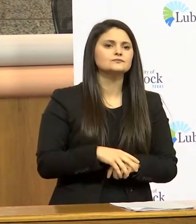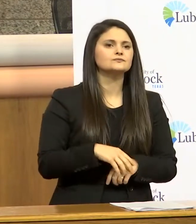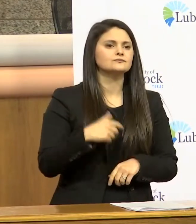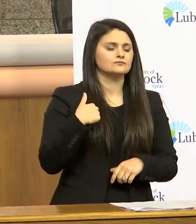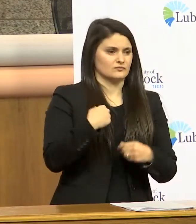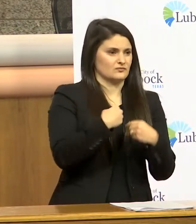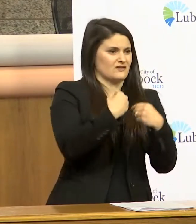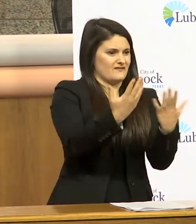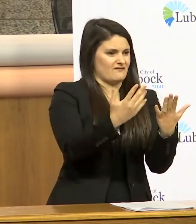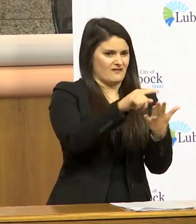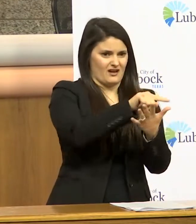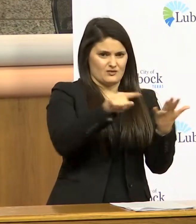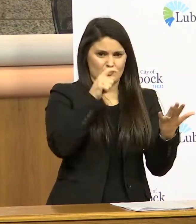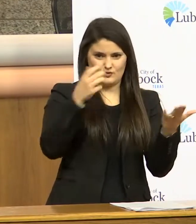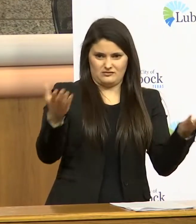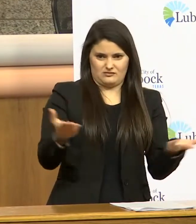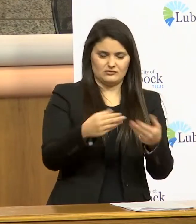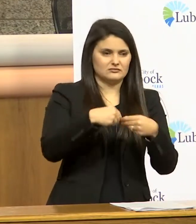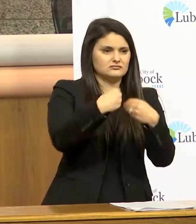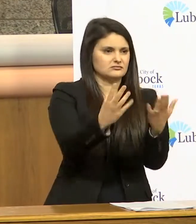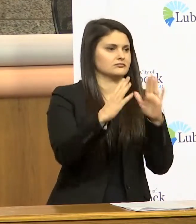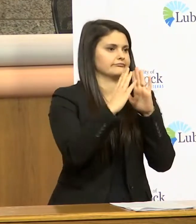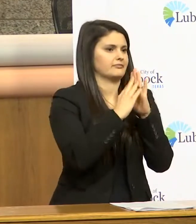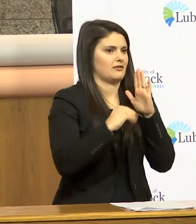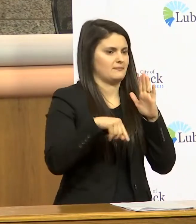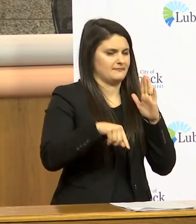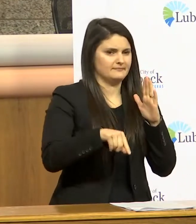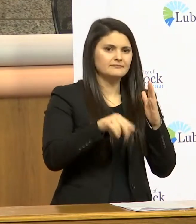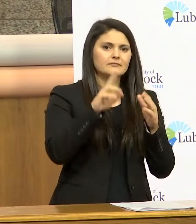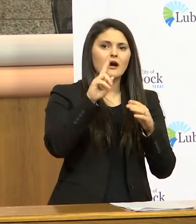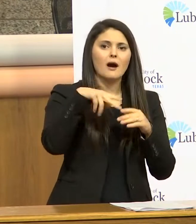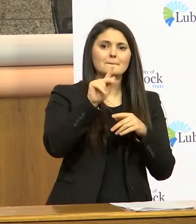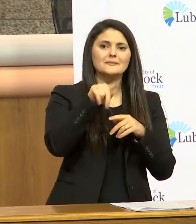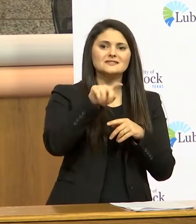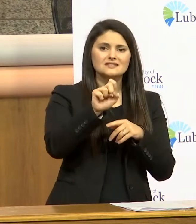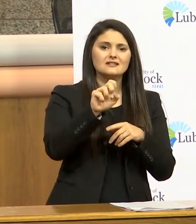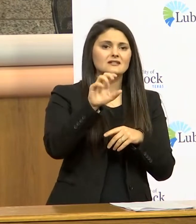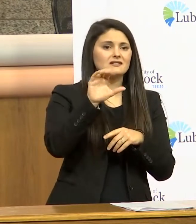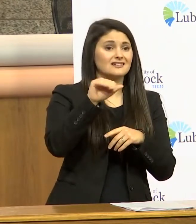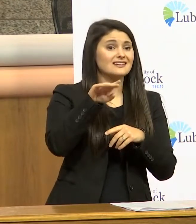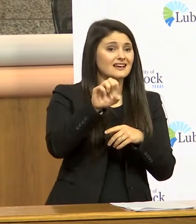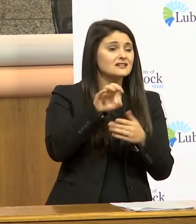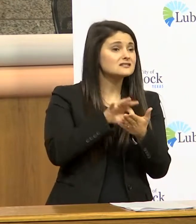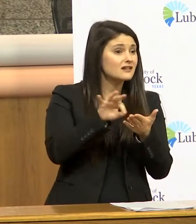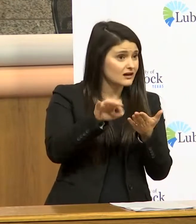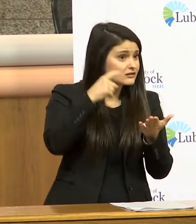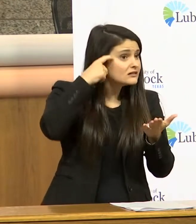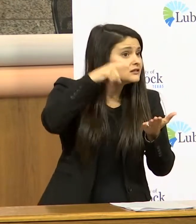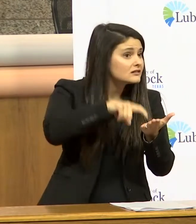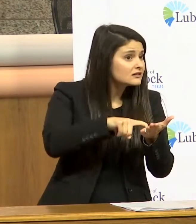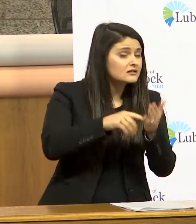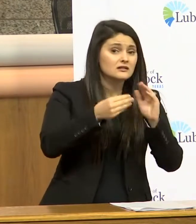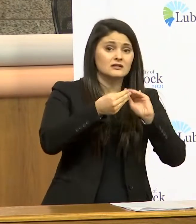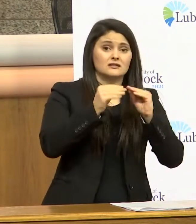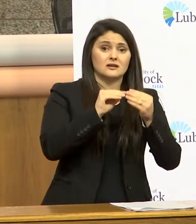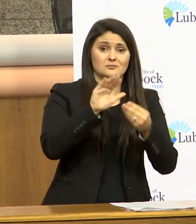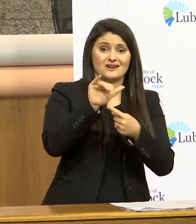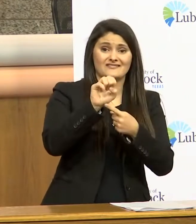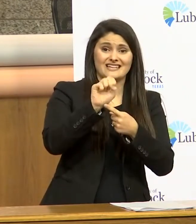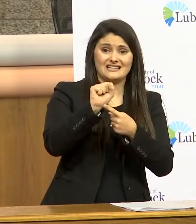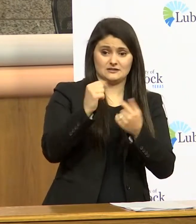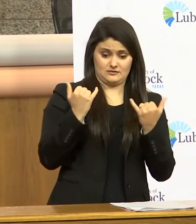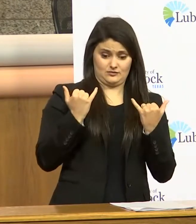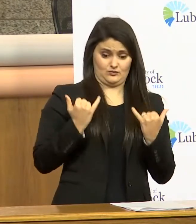everybody in attendance with a copy of the updated case count as you can see the number of cases